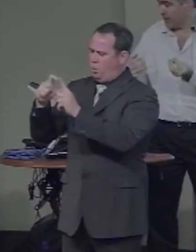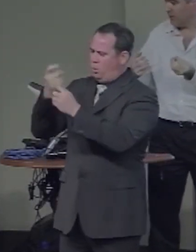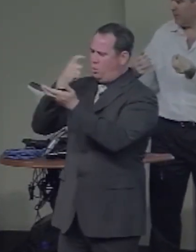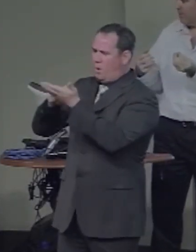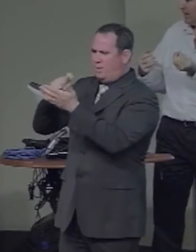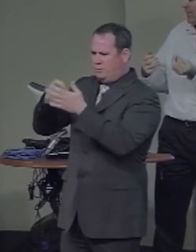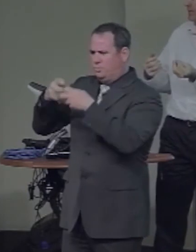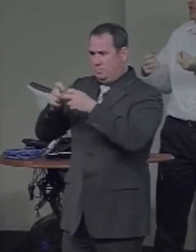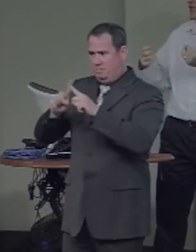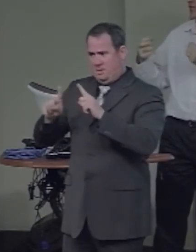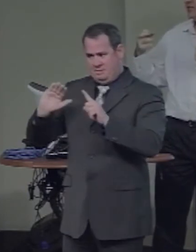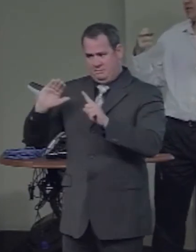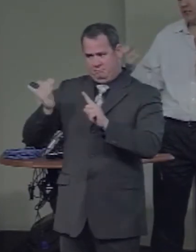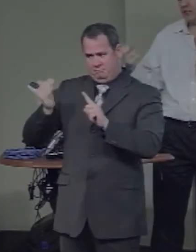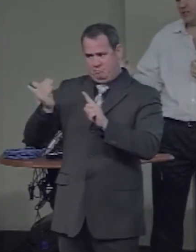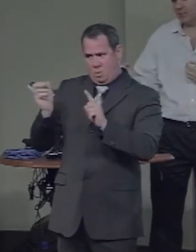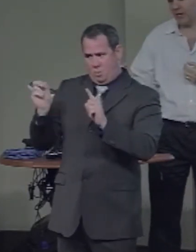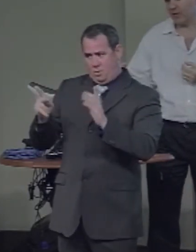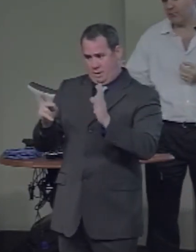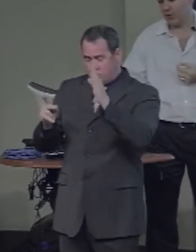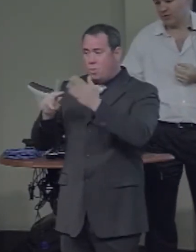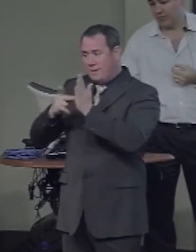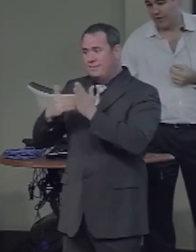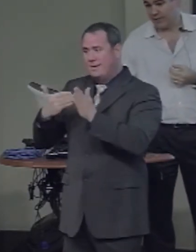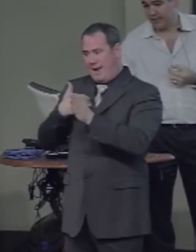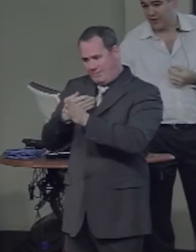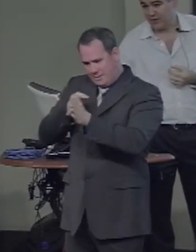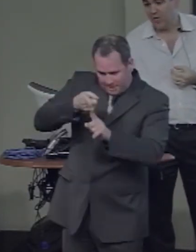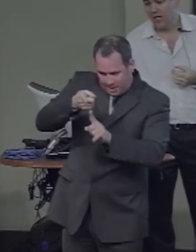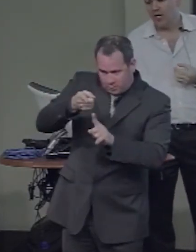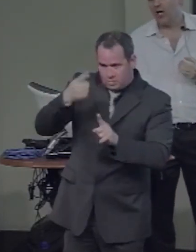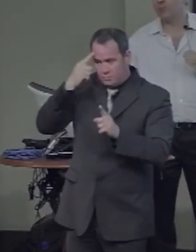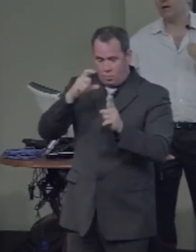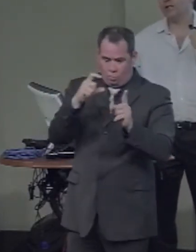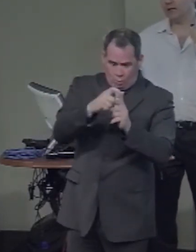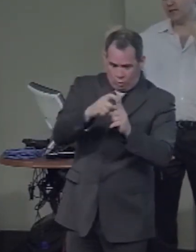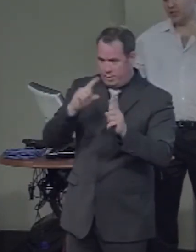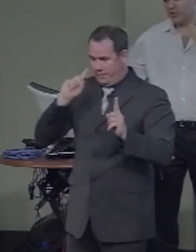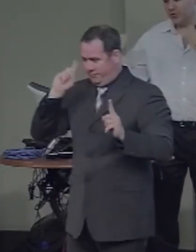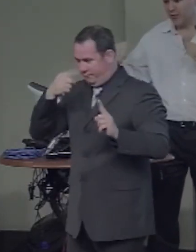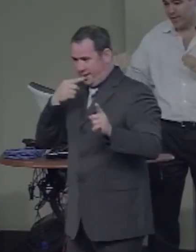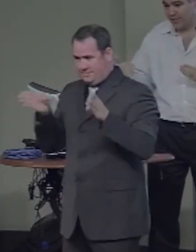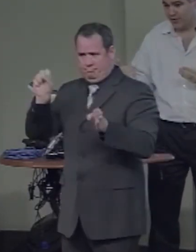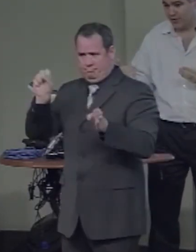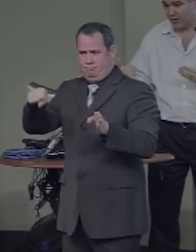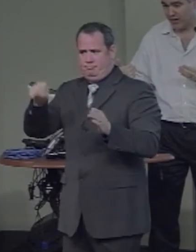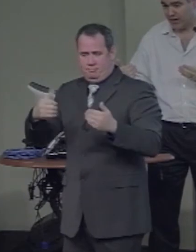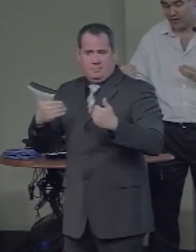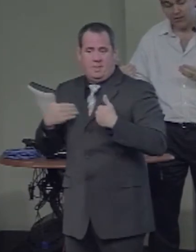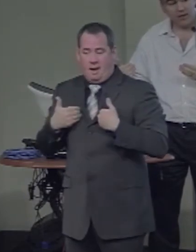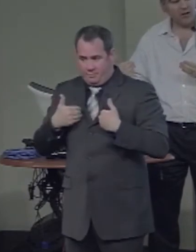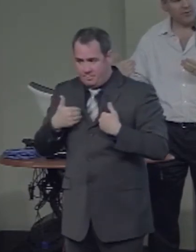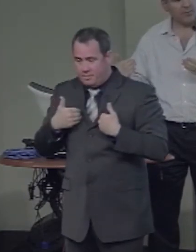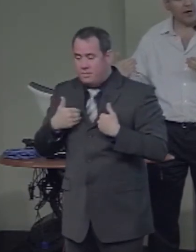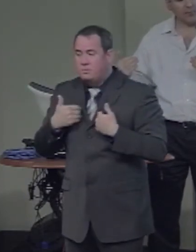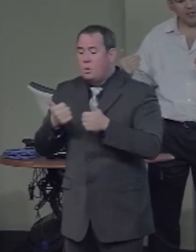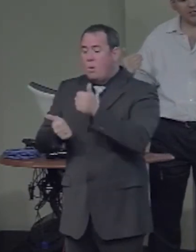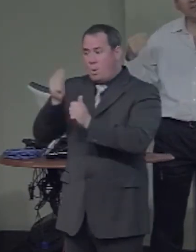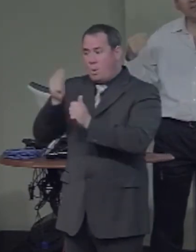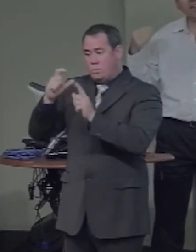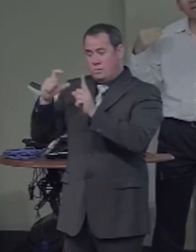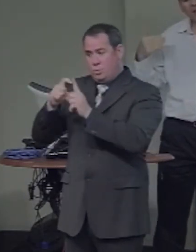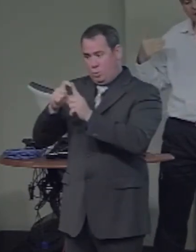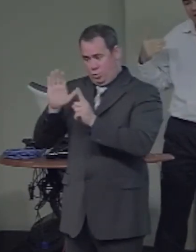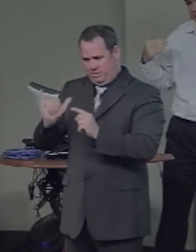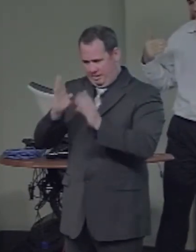most impaired by left lesions. Faces impaired most by right lesions. But there's a graded degree of impairment.